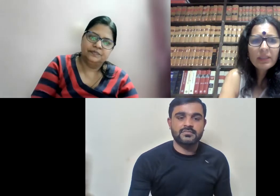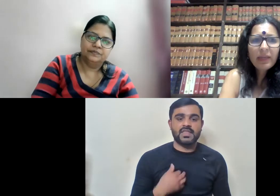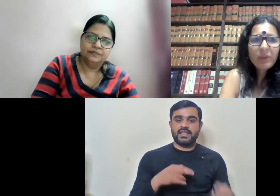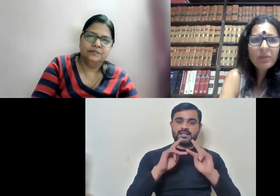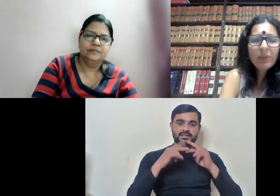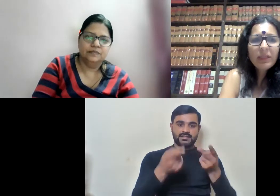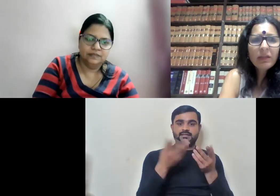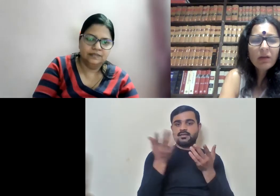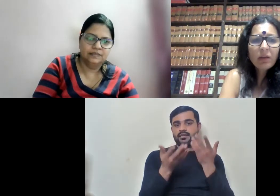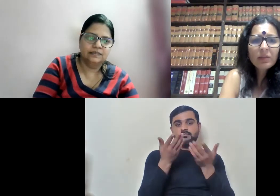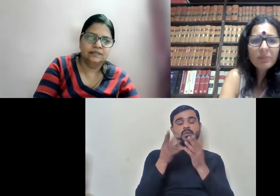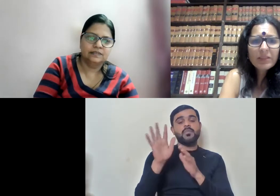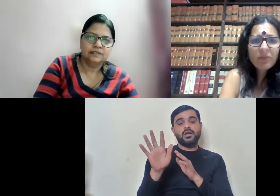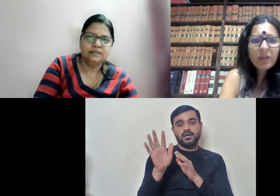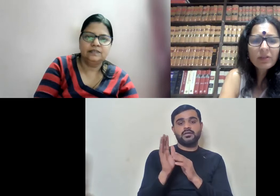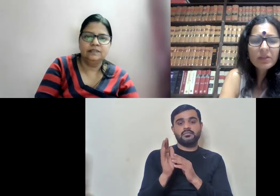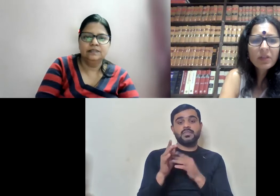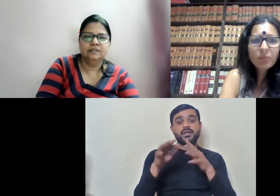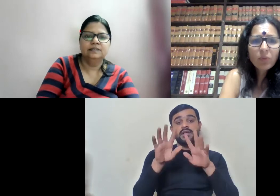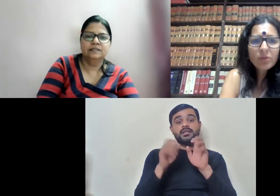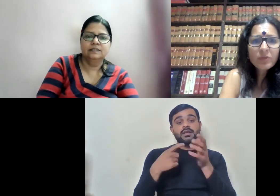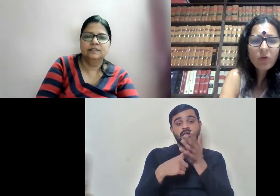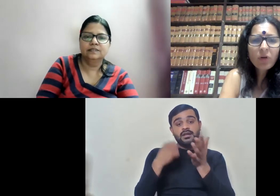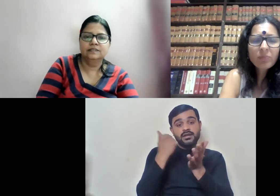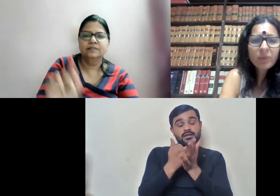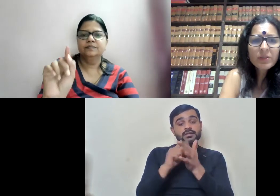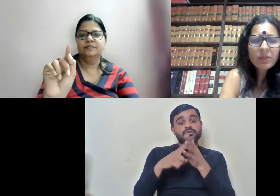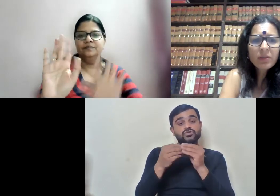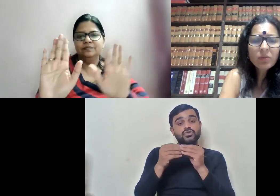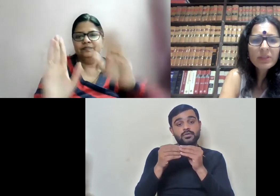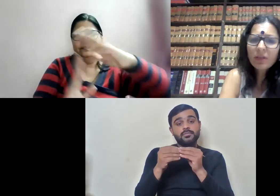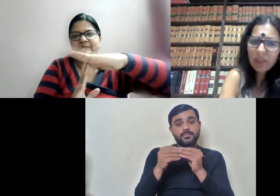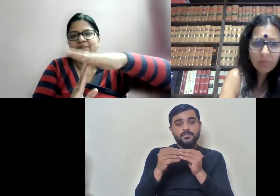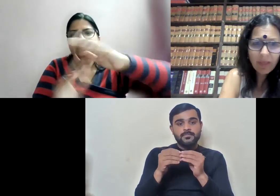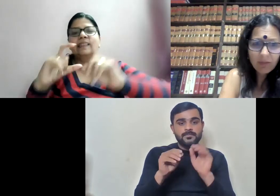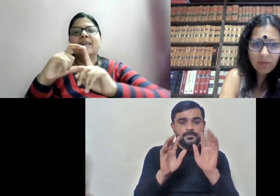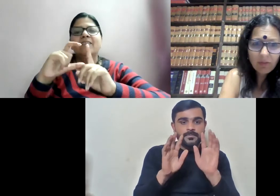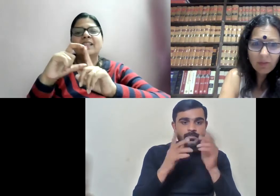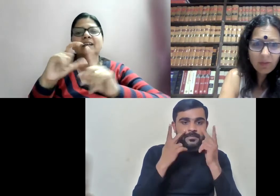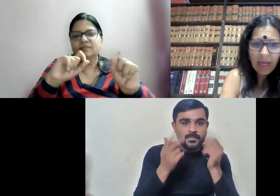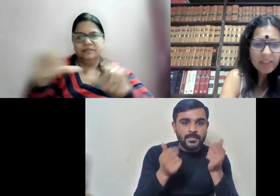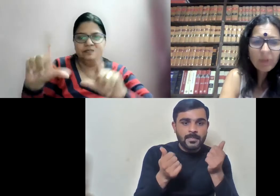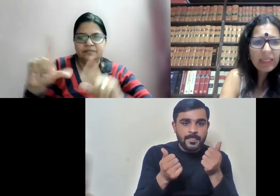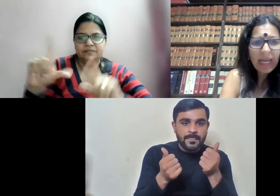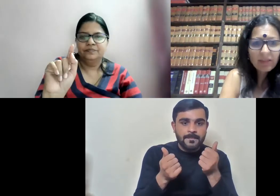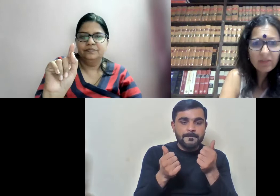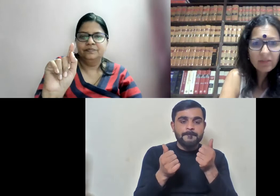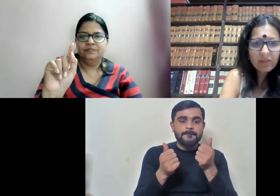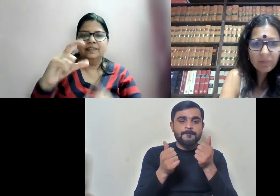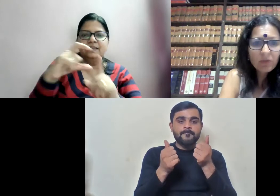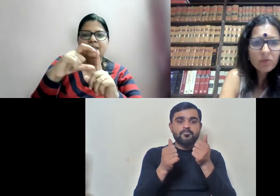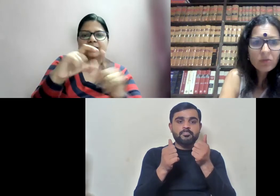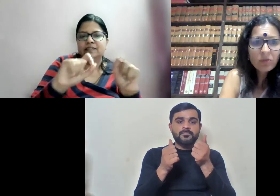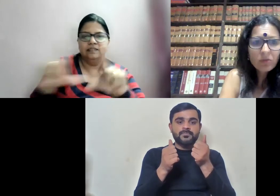See, there will be a specific reserved post for person who is hearing impaired as per the act.